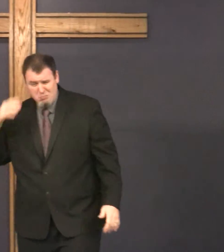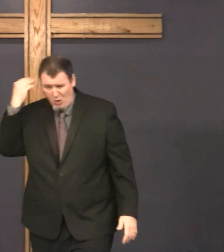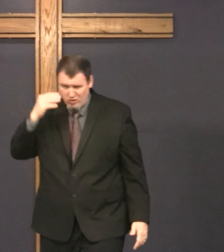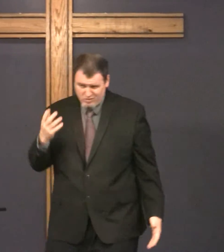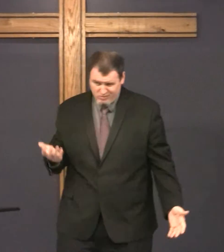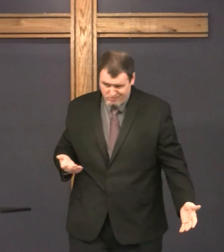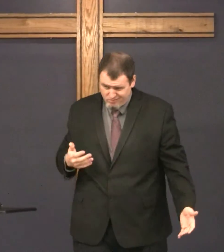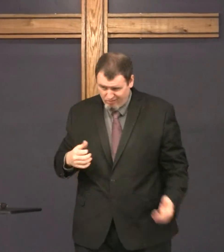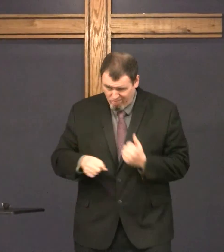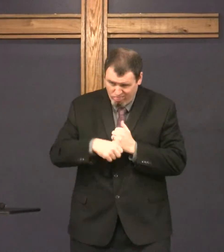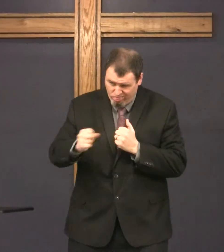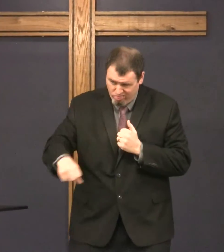So, Lazarus was sick.